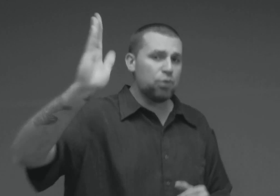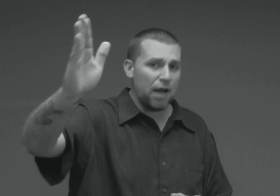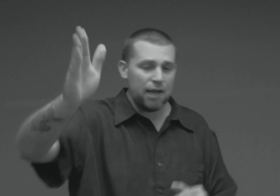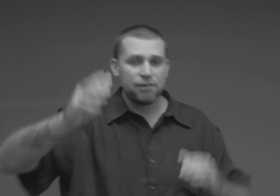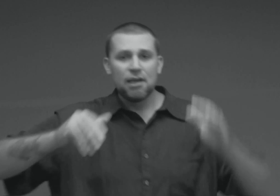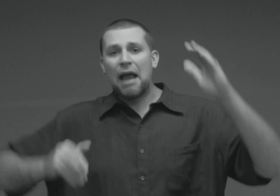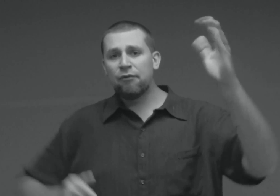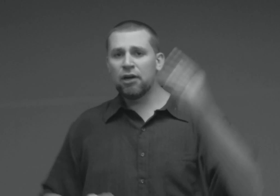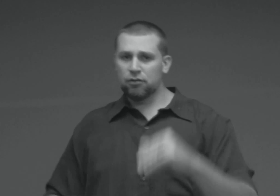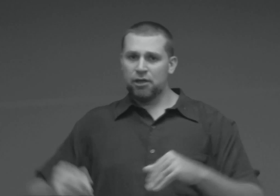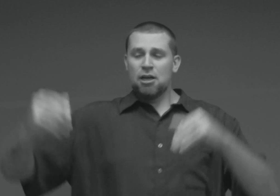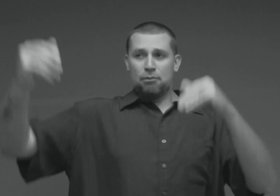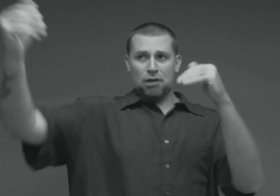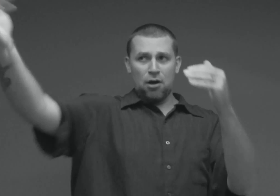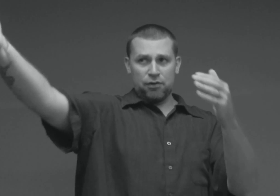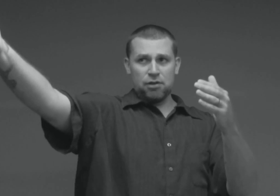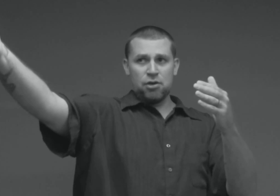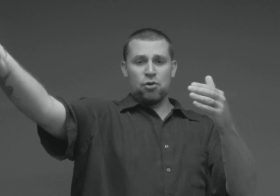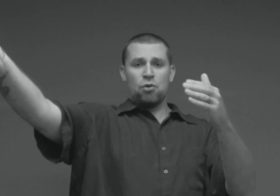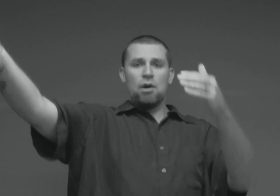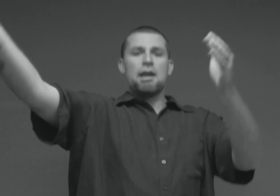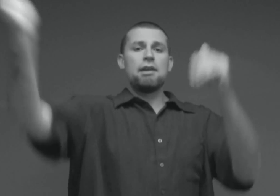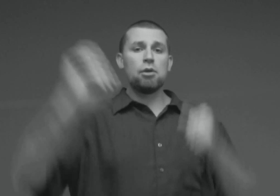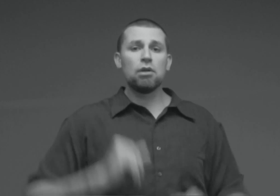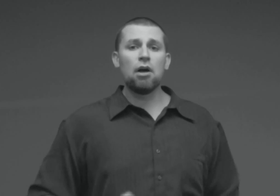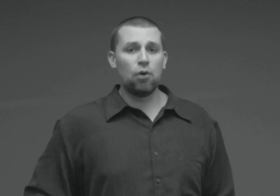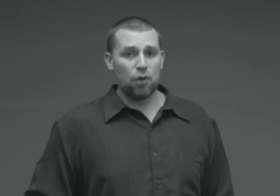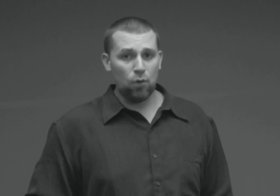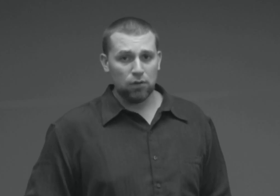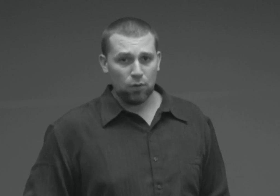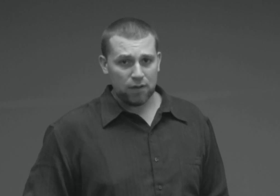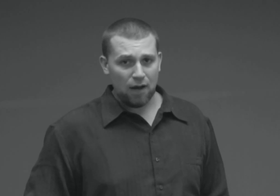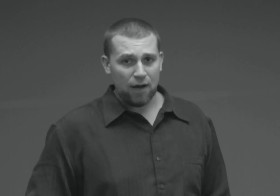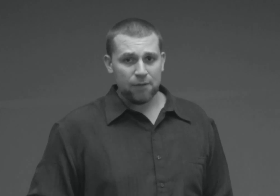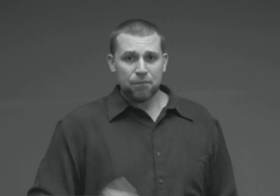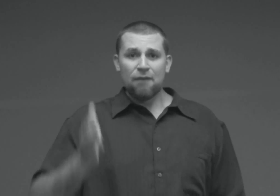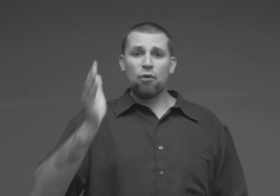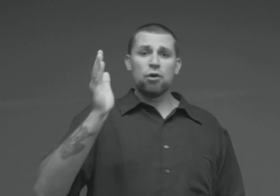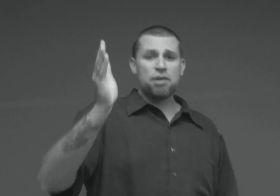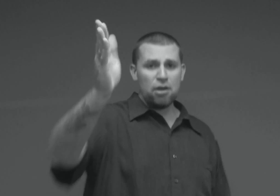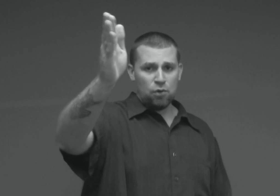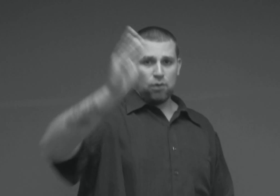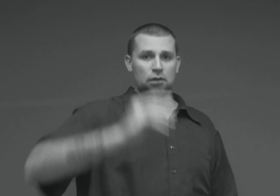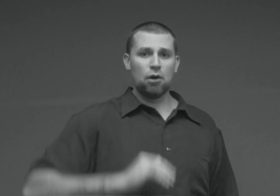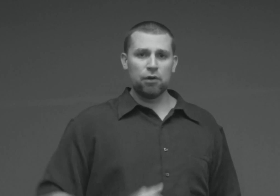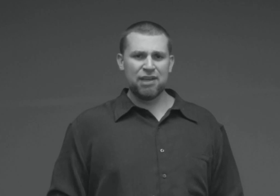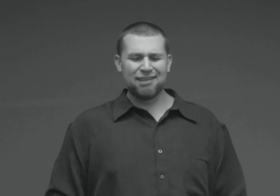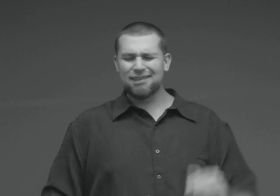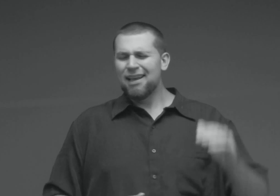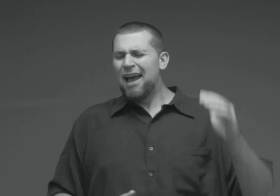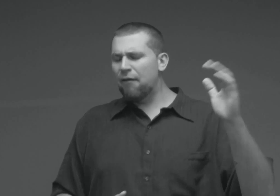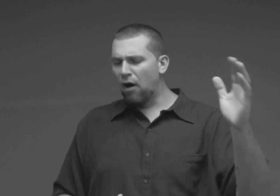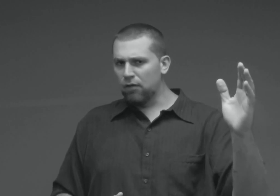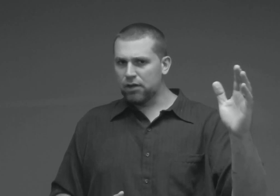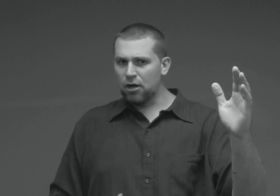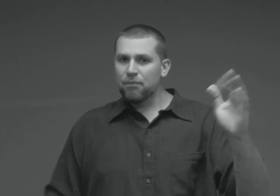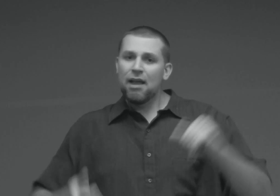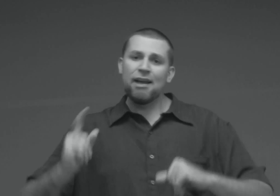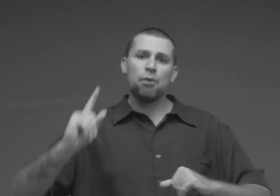praise and victory belongs to you and you alone, O Lord God. For you, Lord Jesus, have overcome. And it